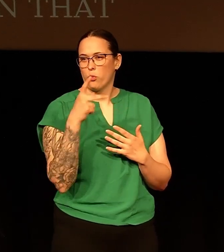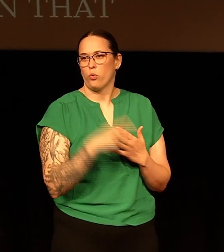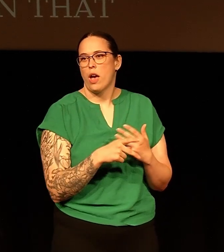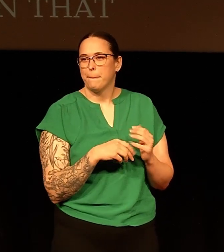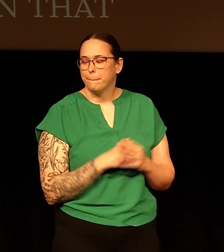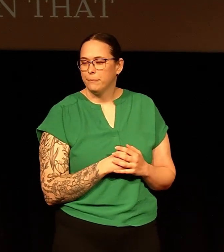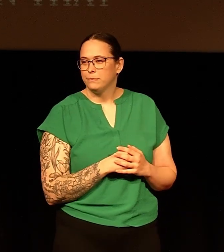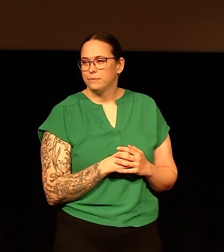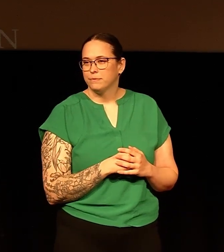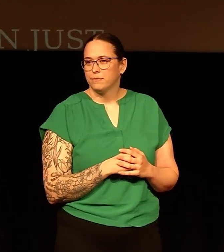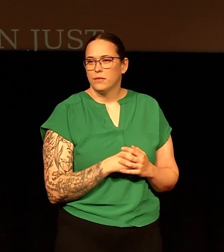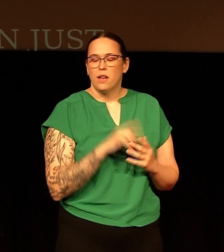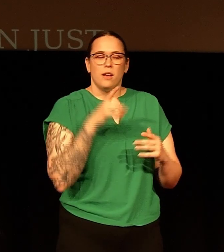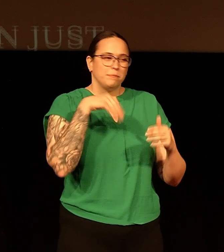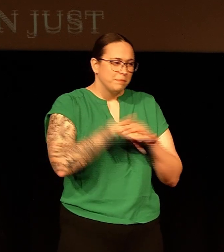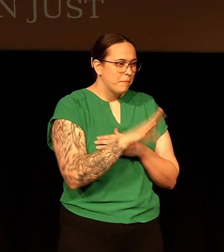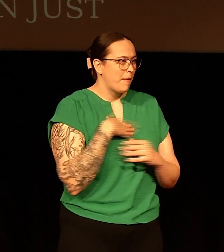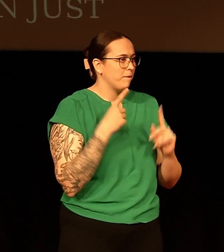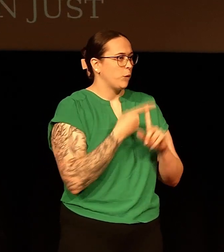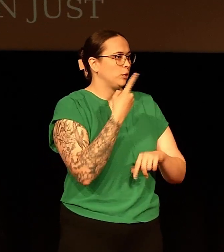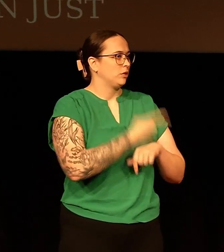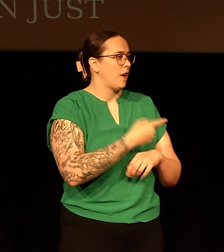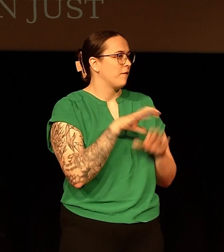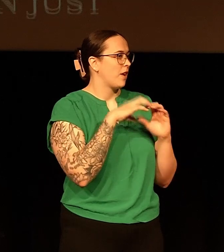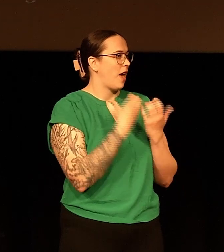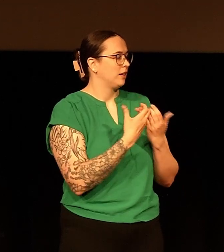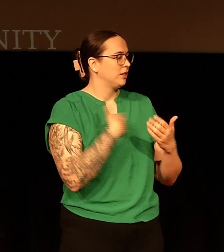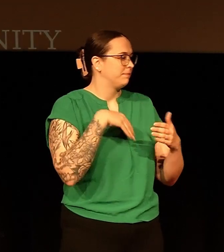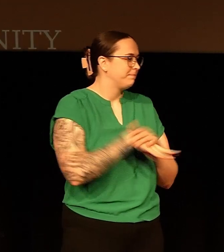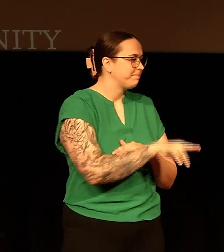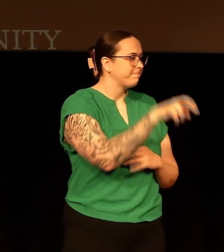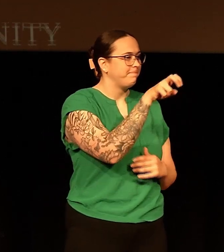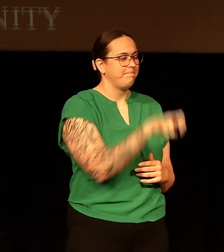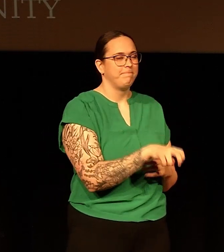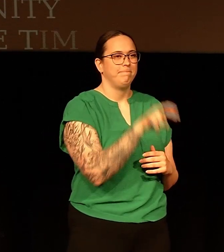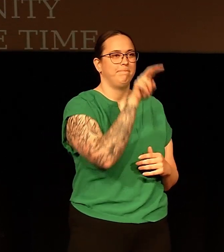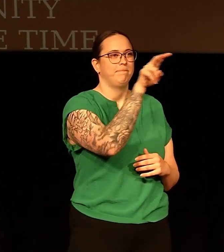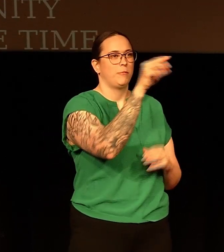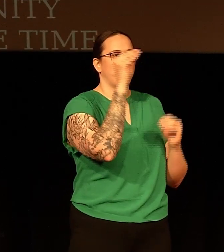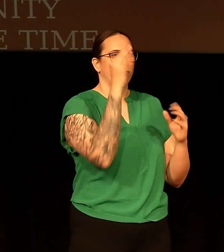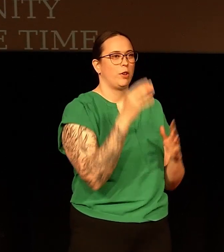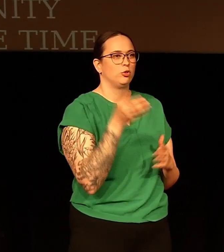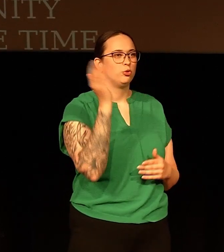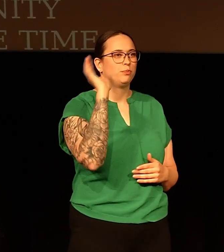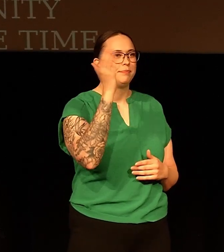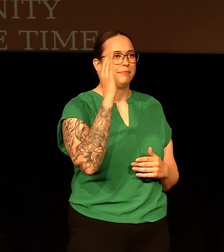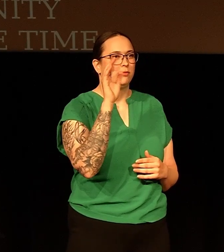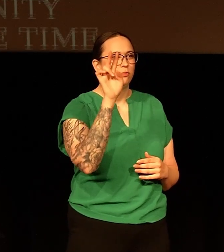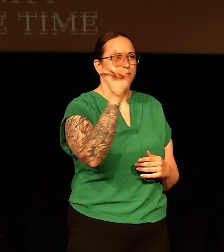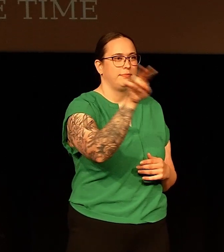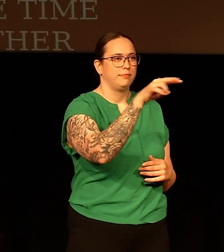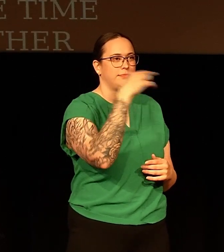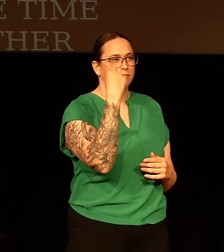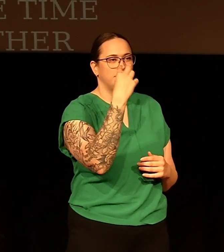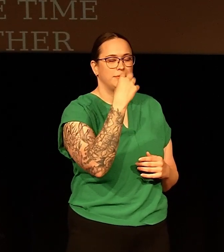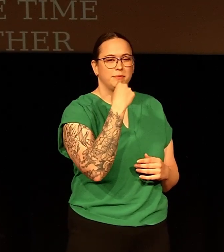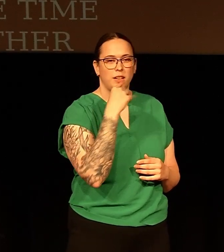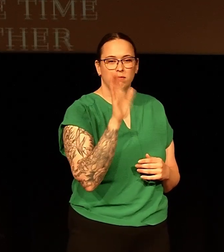STEM program. And on my first day of class, I sat down and I was watching the professor. And then he came up to me and he